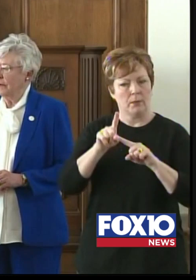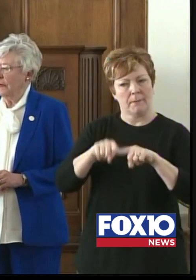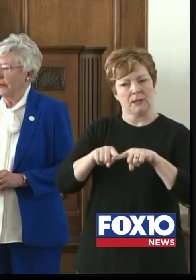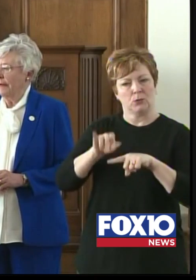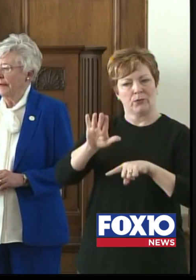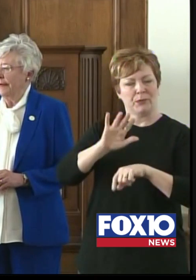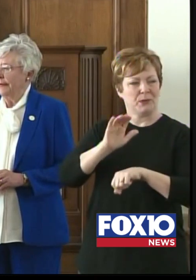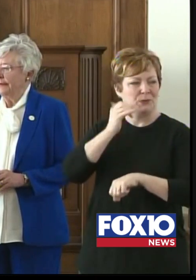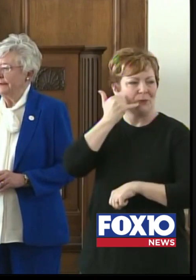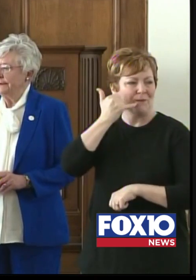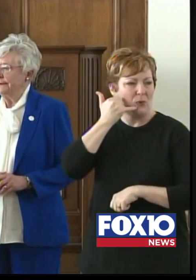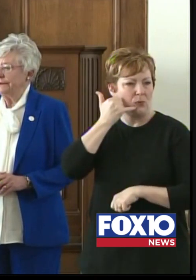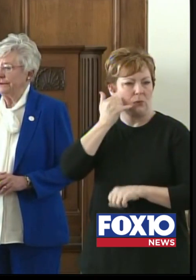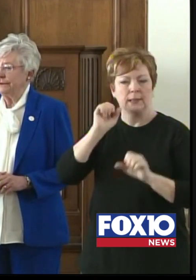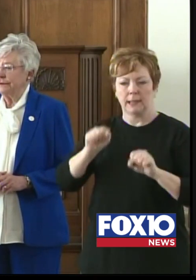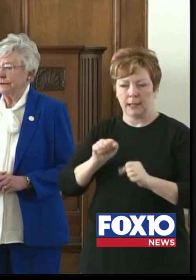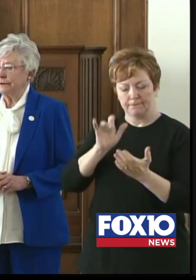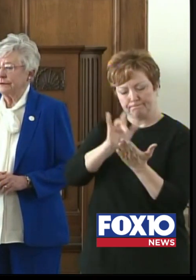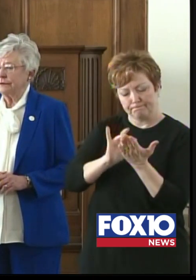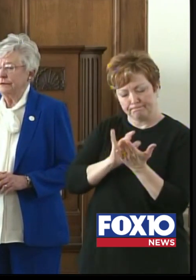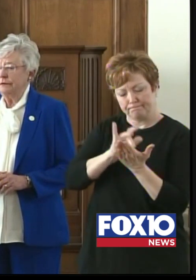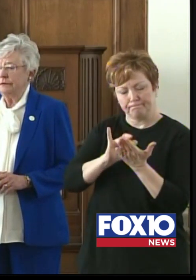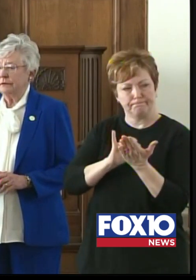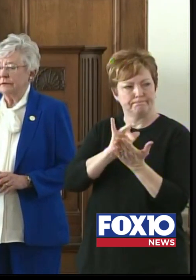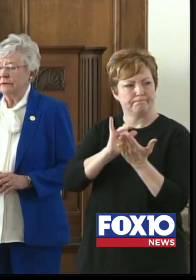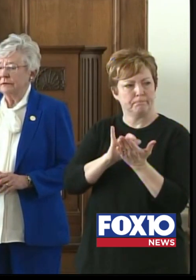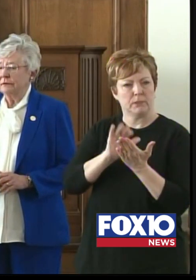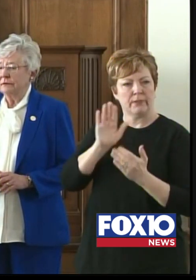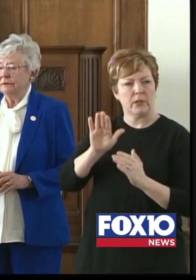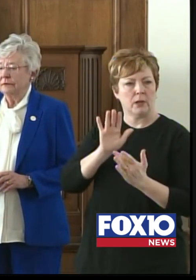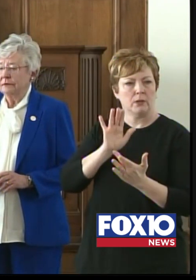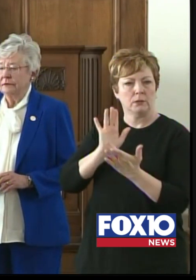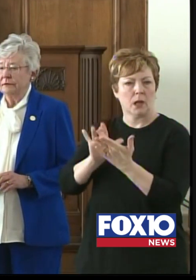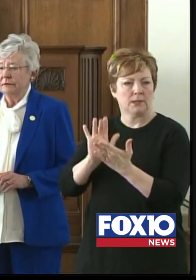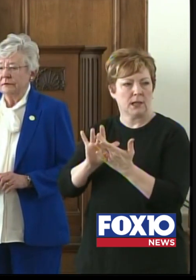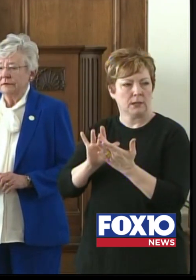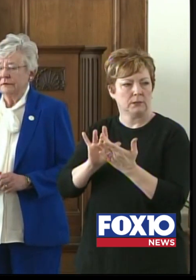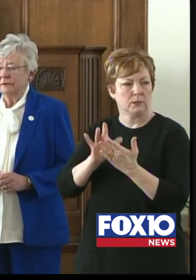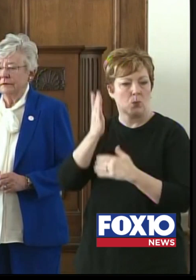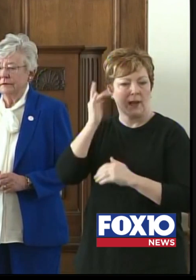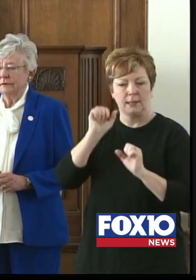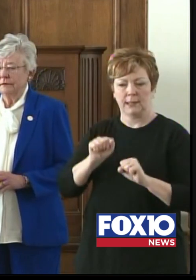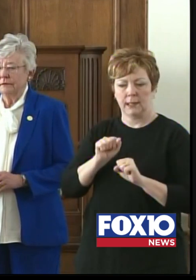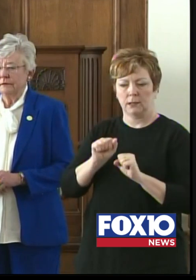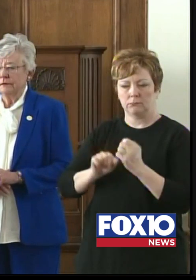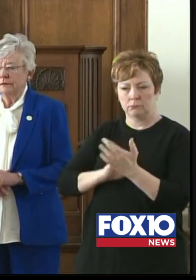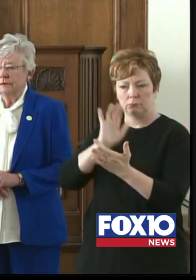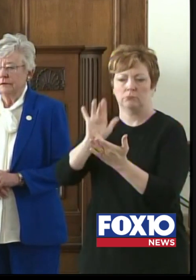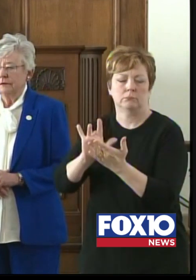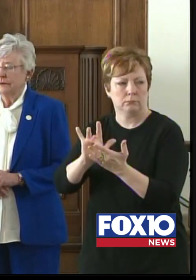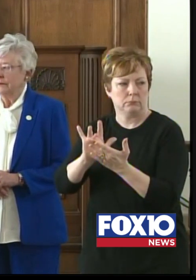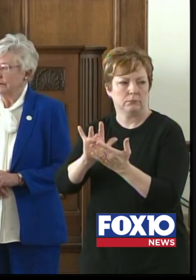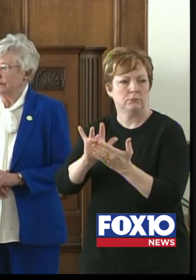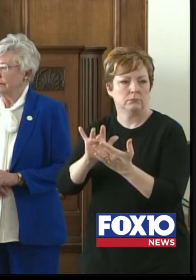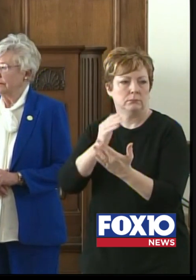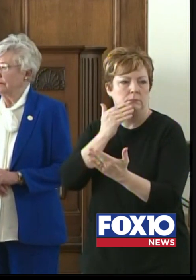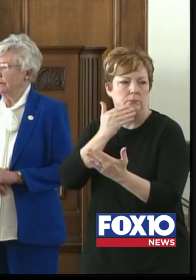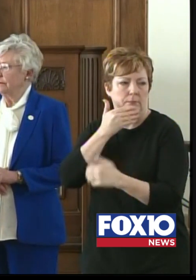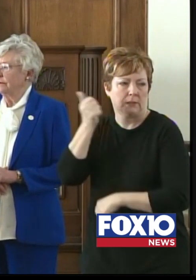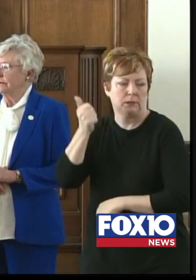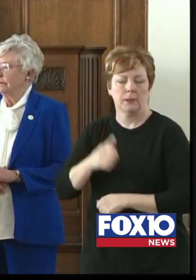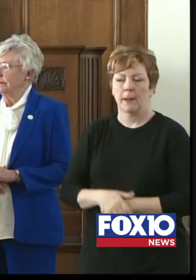phone and allowing them to put information in and who their contacts are so that they can be reached in a real efficient way. So ultimately,